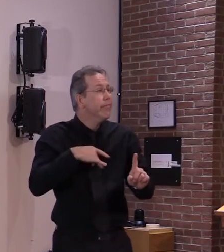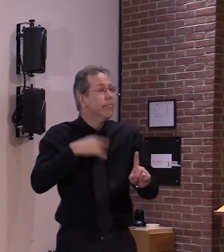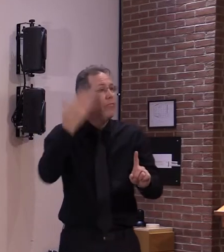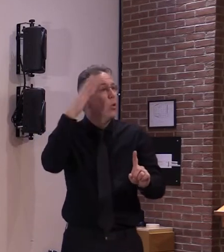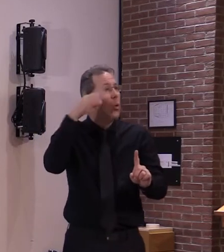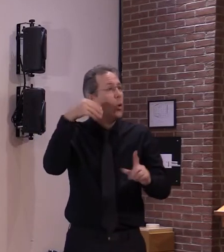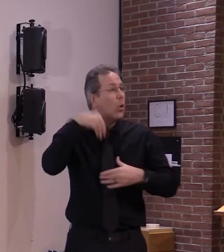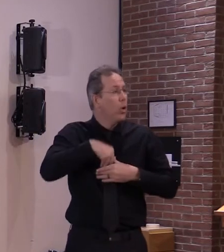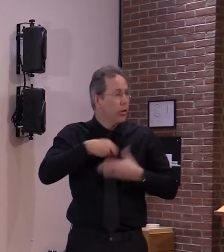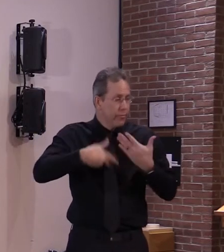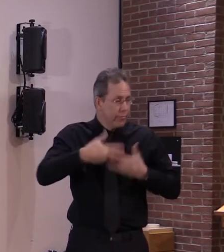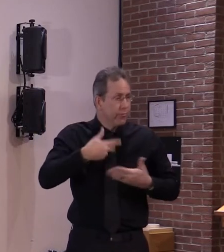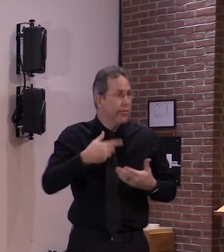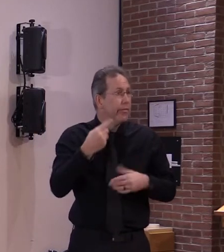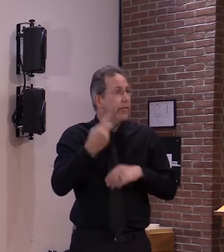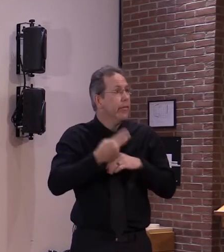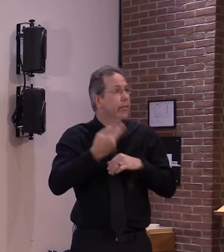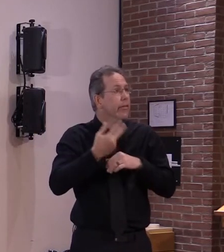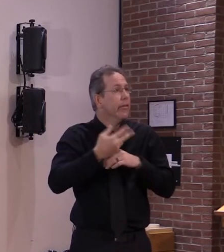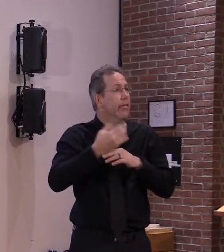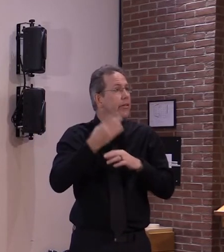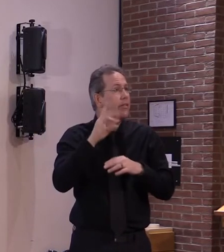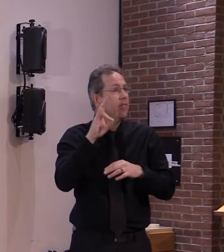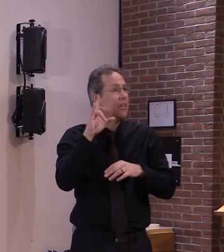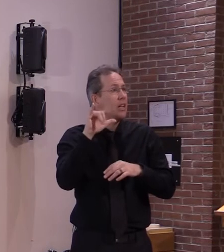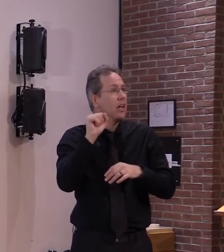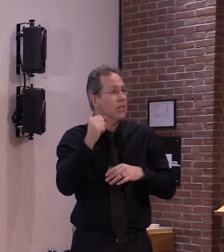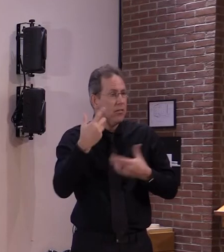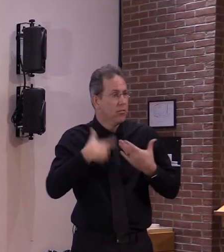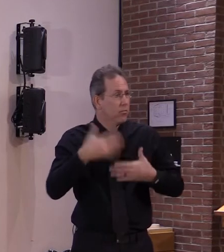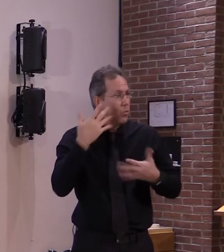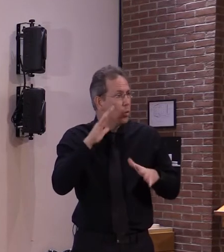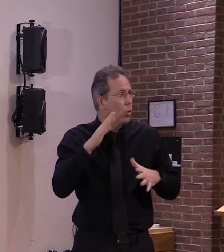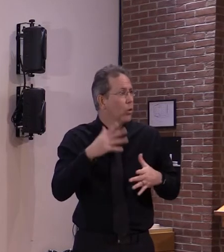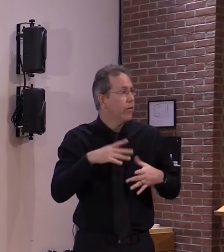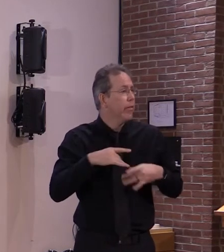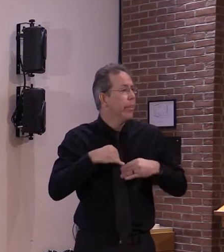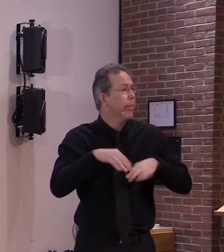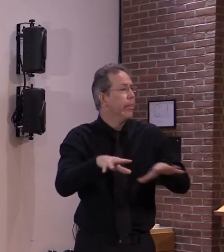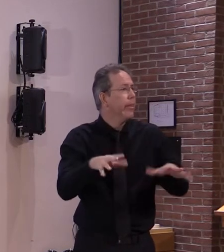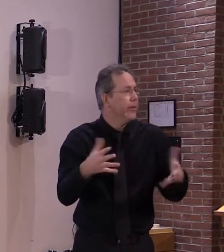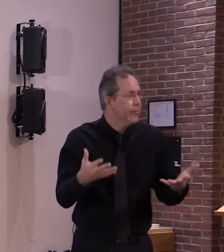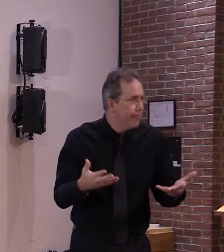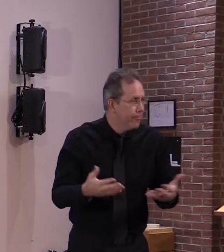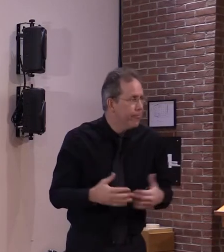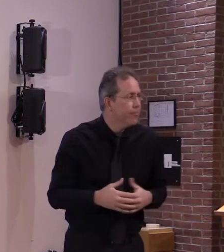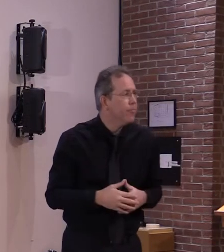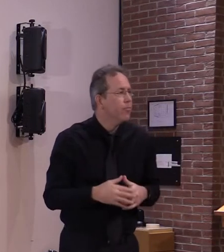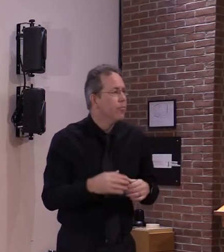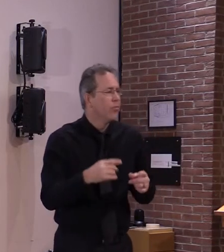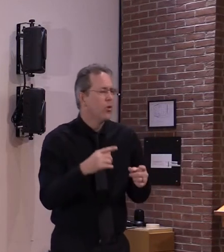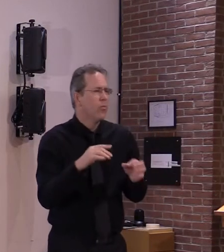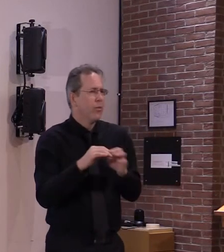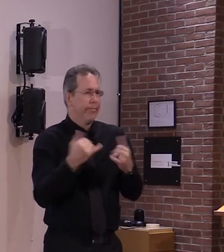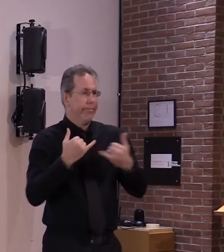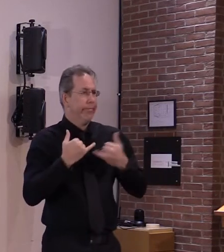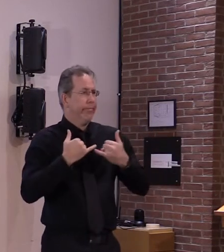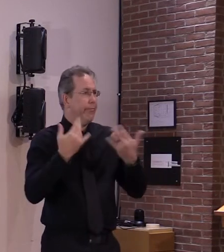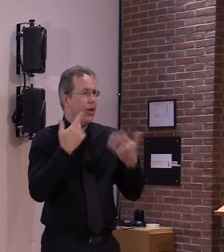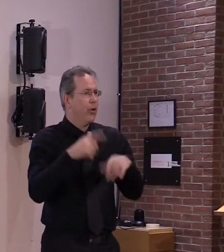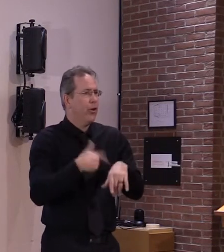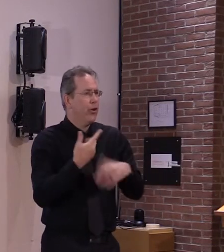concerned about somebody who's been exposed to the virus and you need to go through a number of those incubation periods